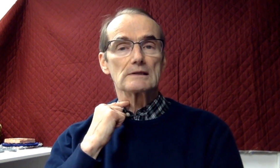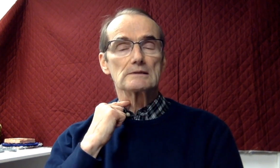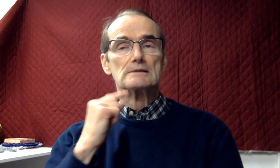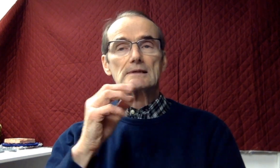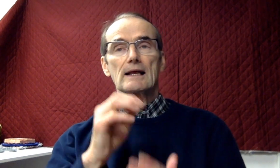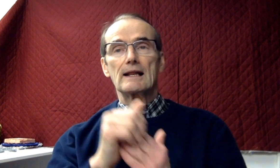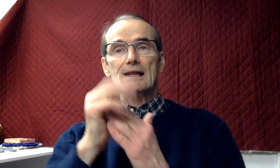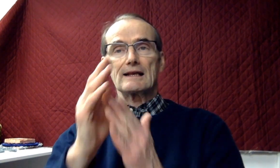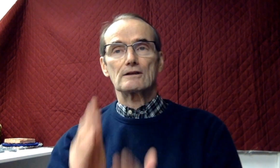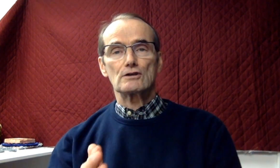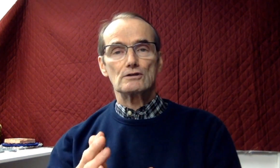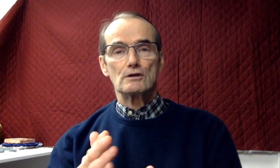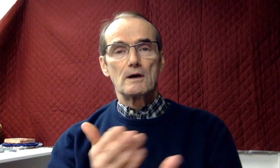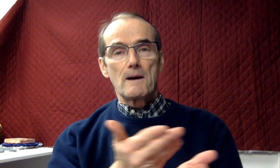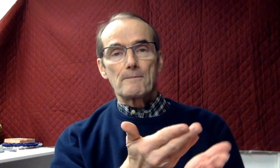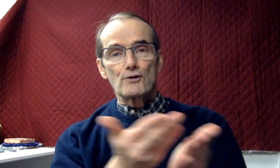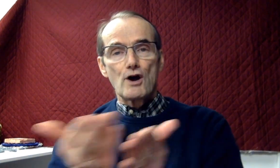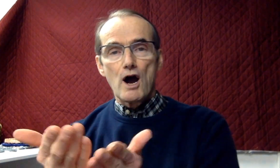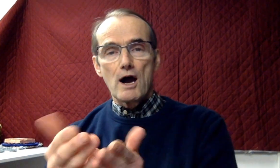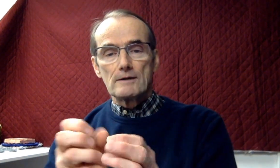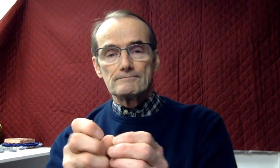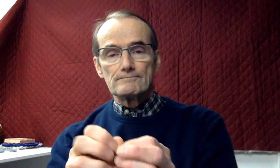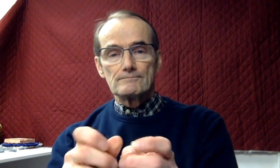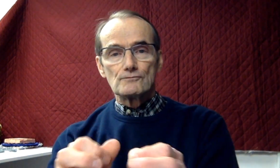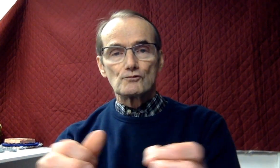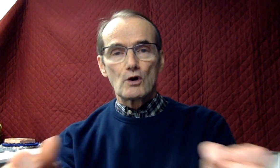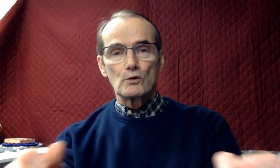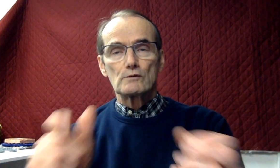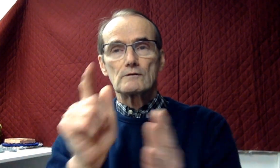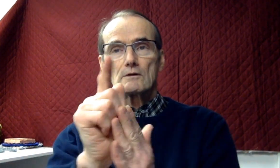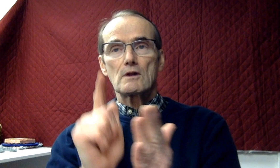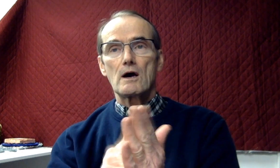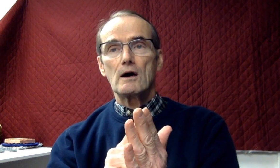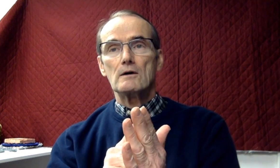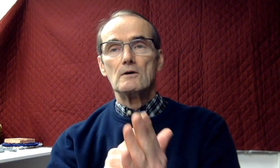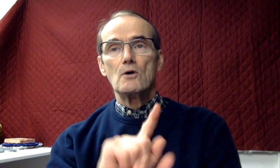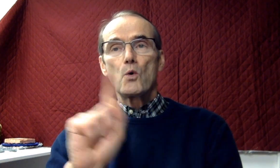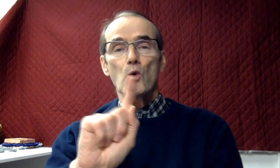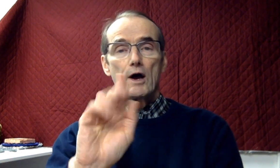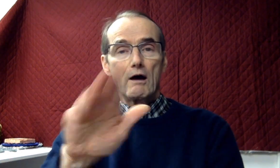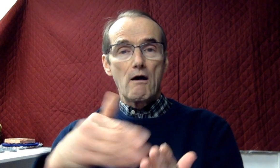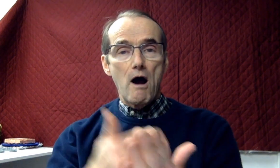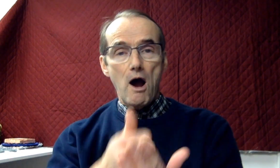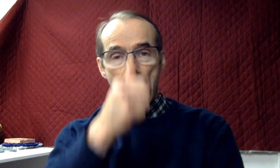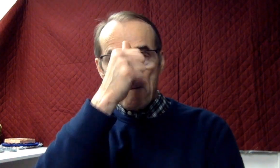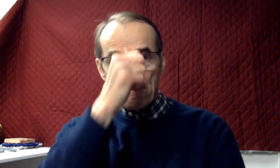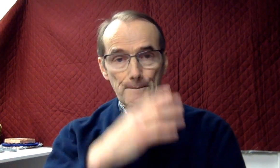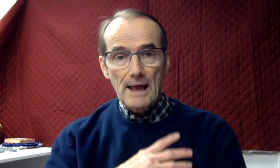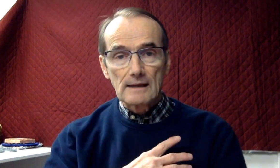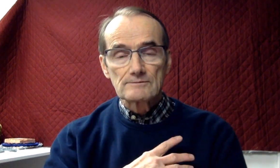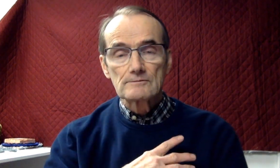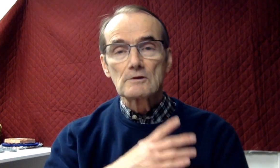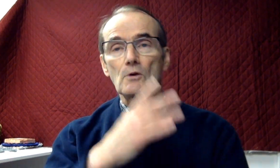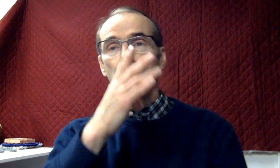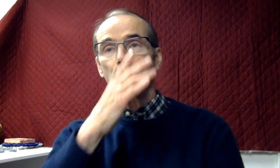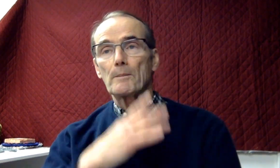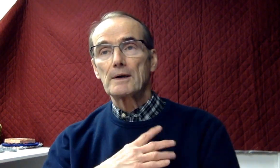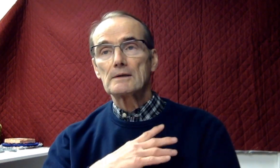Ezra the priest brought the law before the assembly, which consisted of men, women,